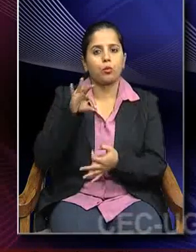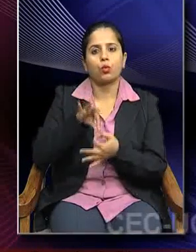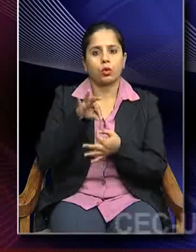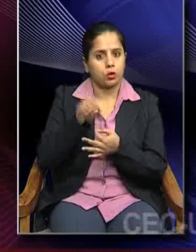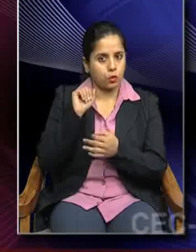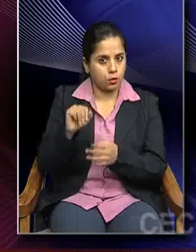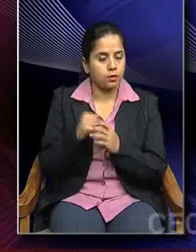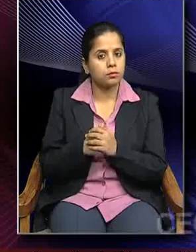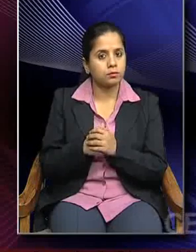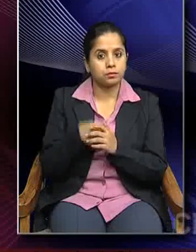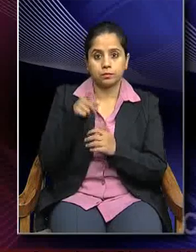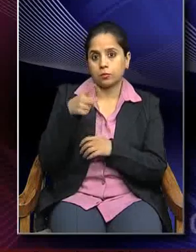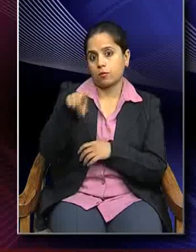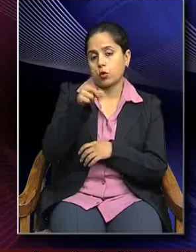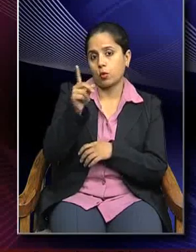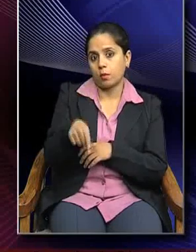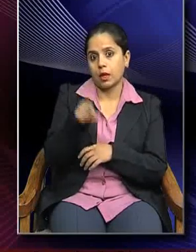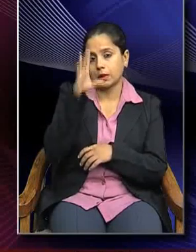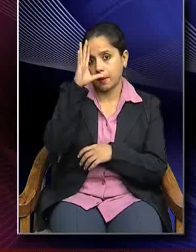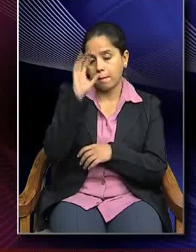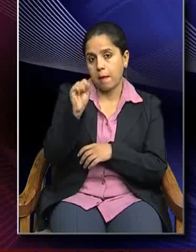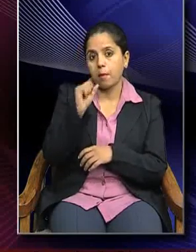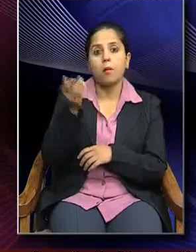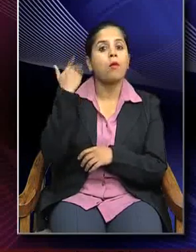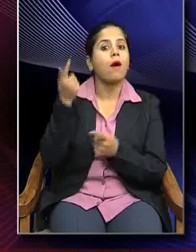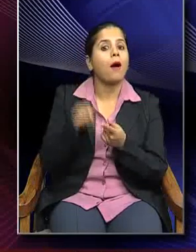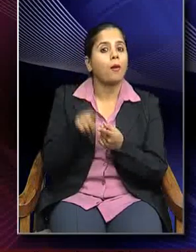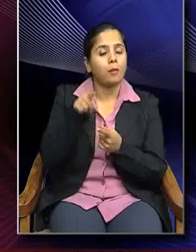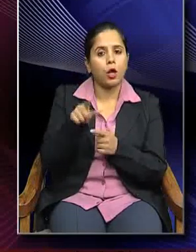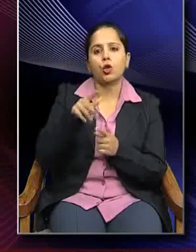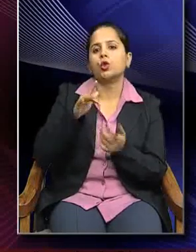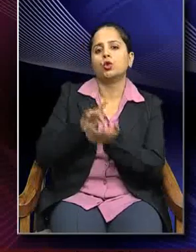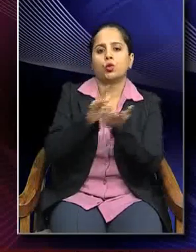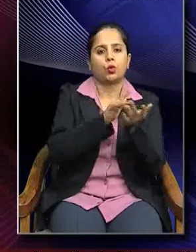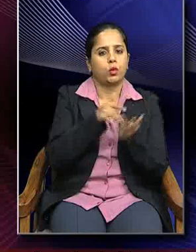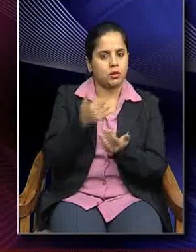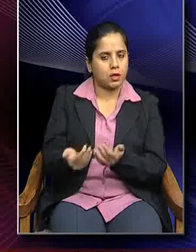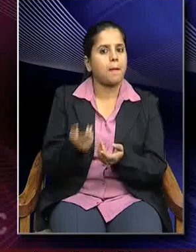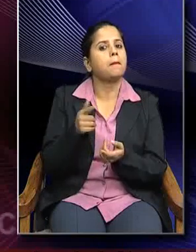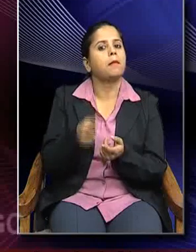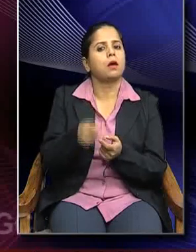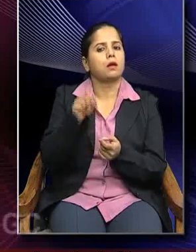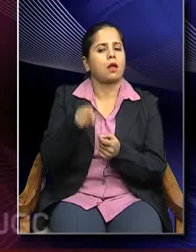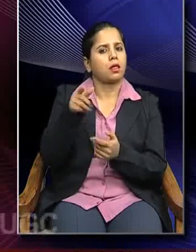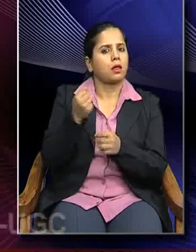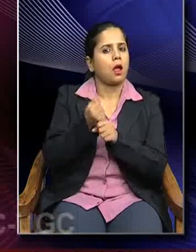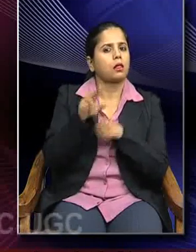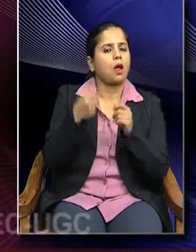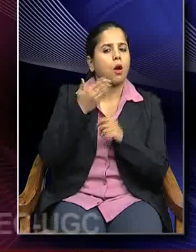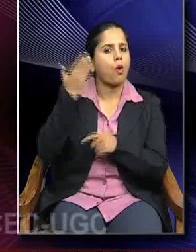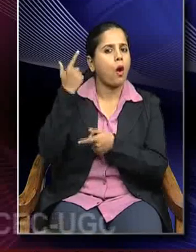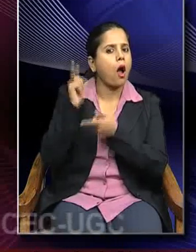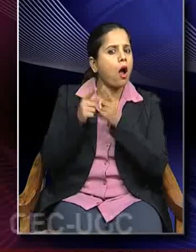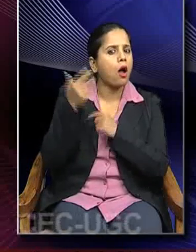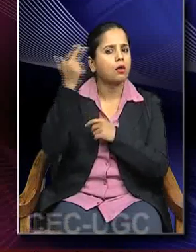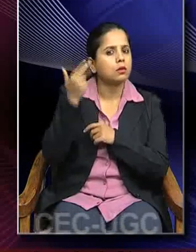So, you must be remembering that. So, these are the locations from where specimen of Gandhar art can be